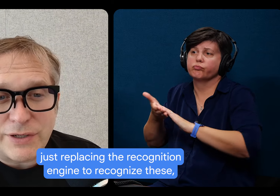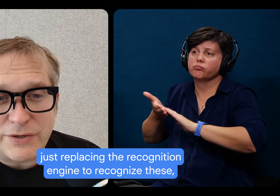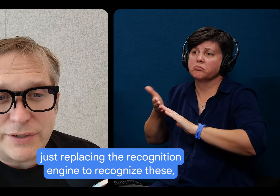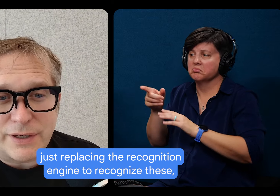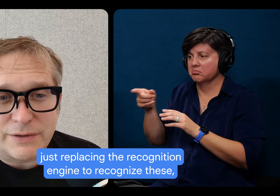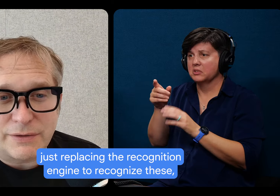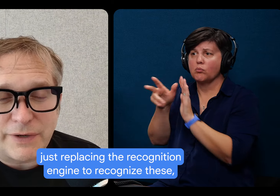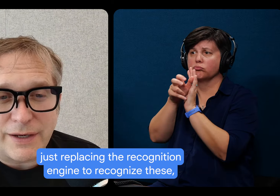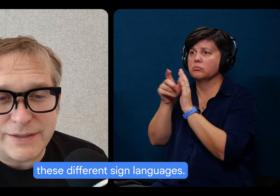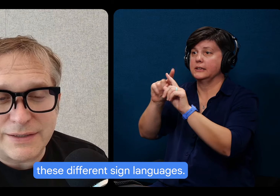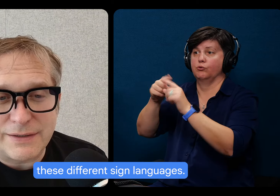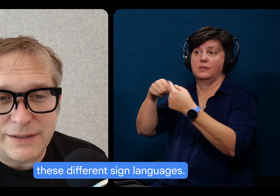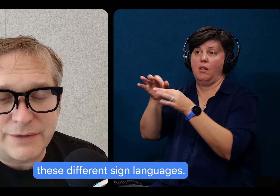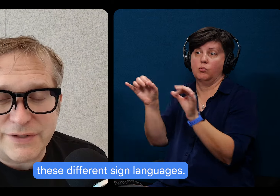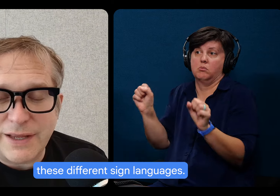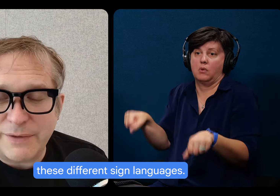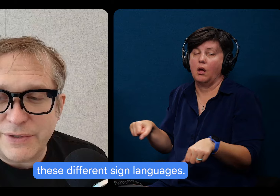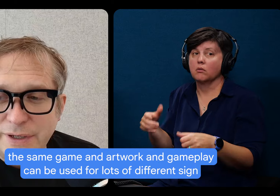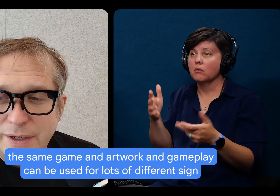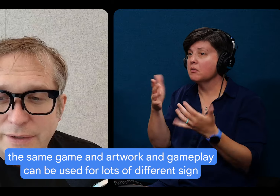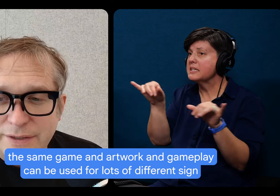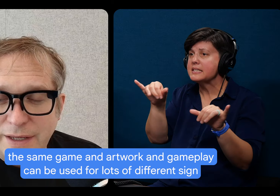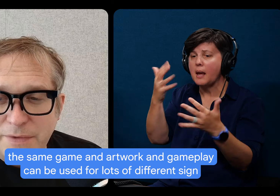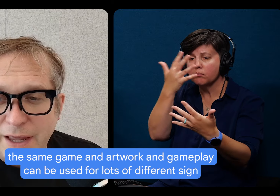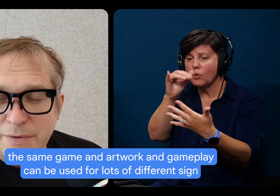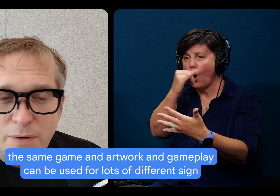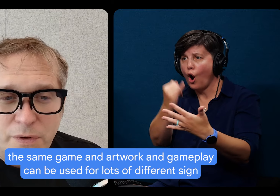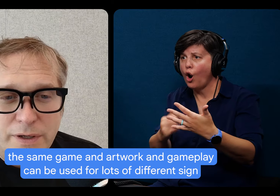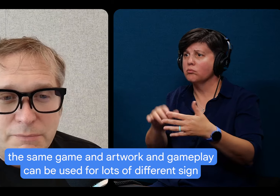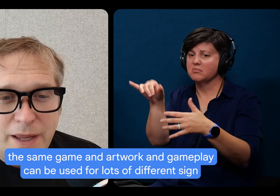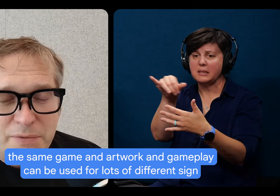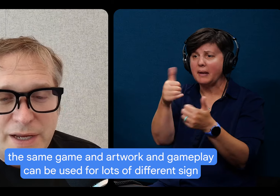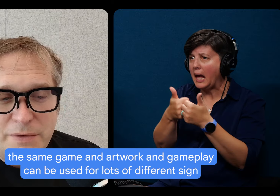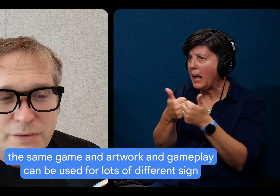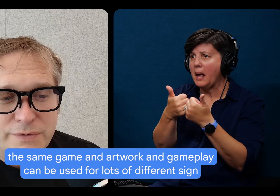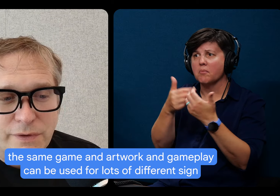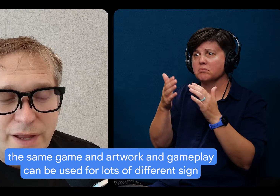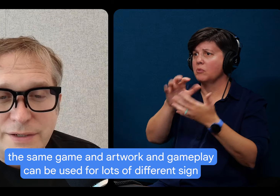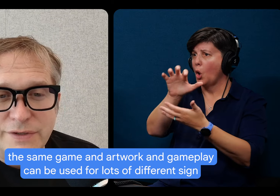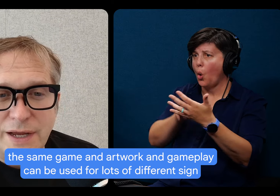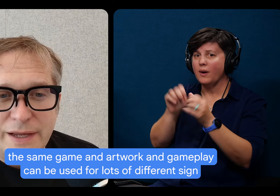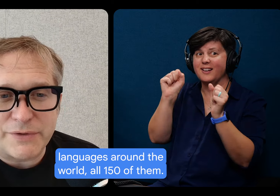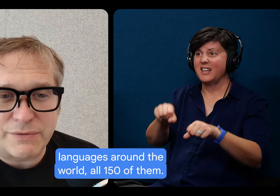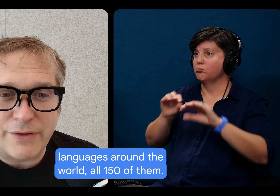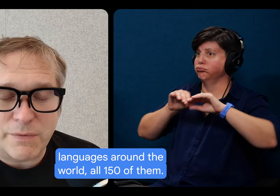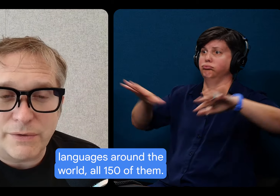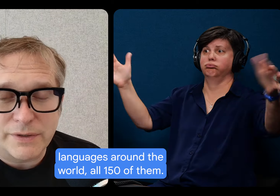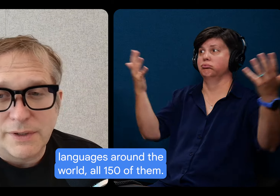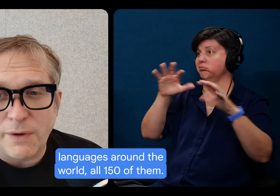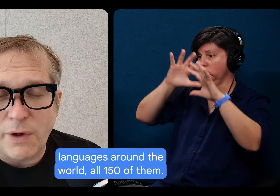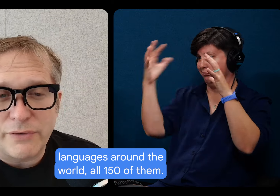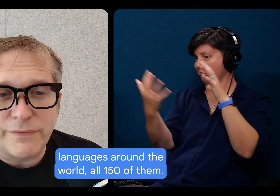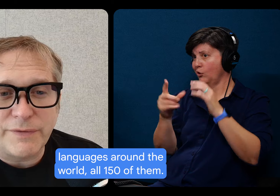recognition engine, uh, to recognize these, these different sign languages, the same game and artwork and gameplay can be used for lots of different sign languages around the